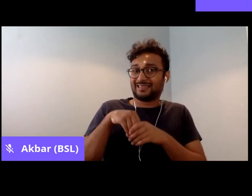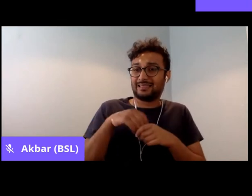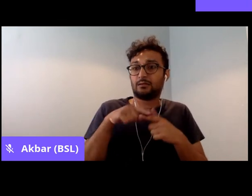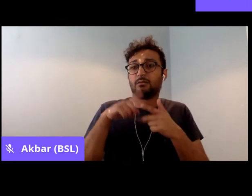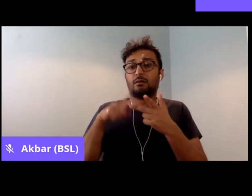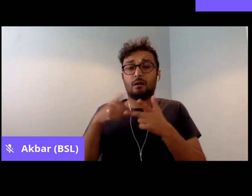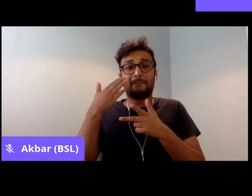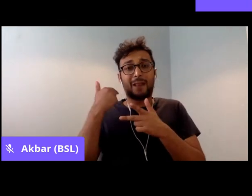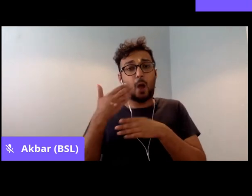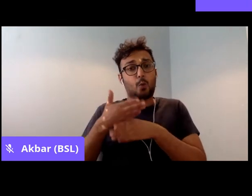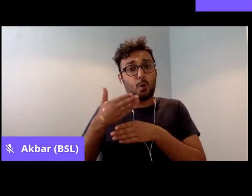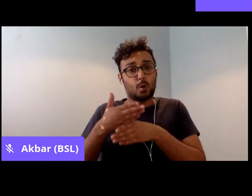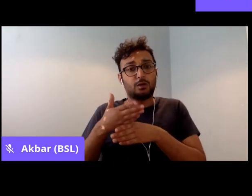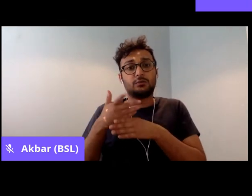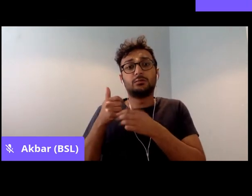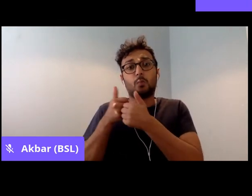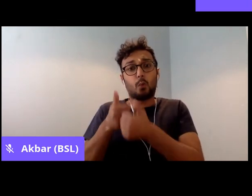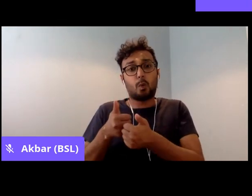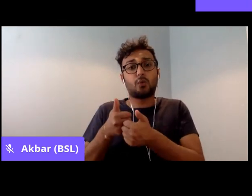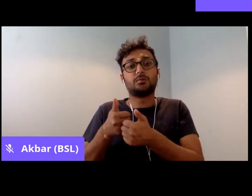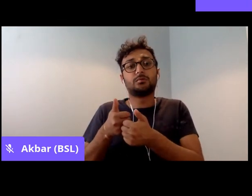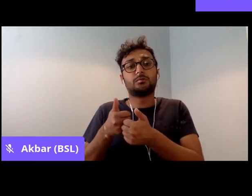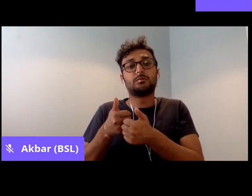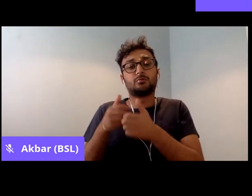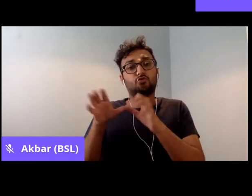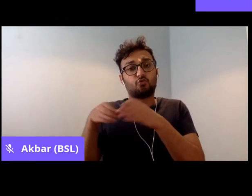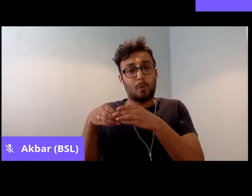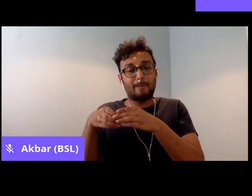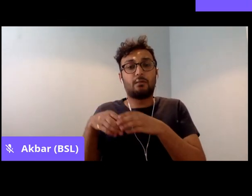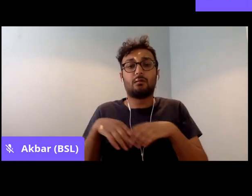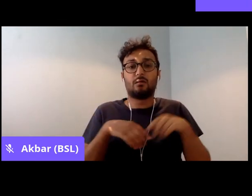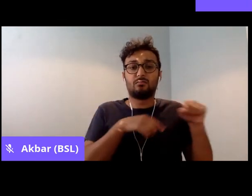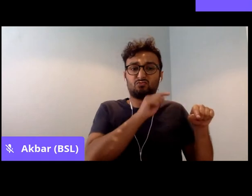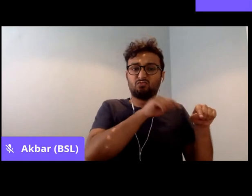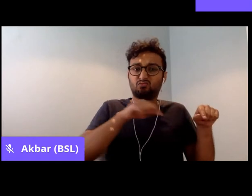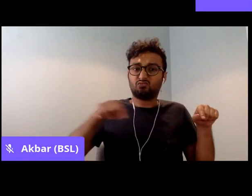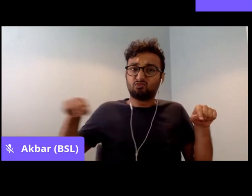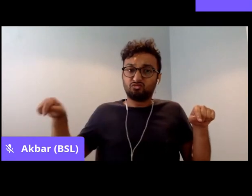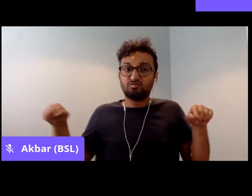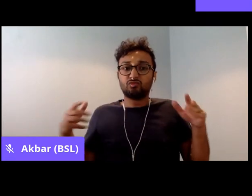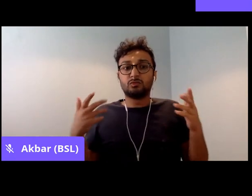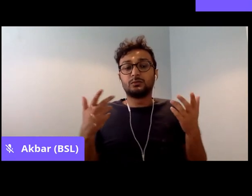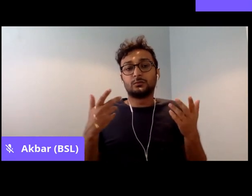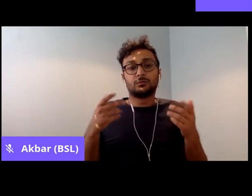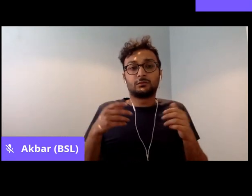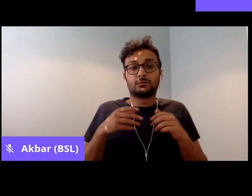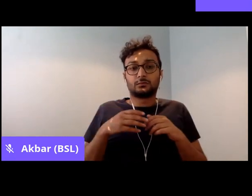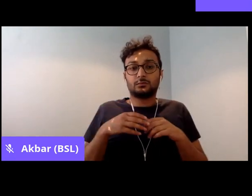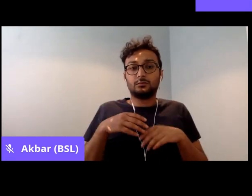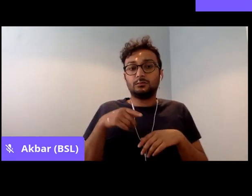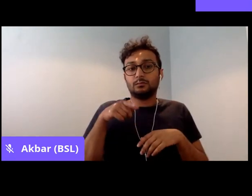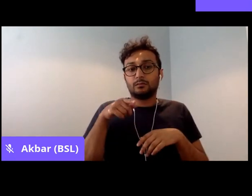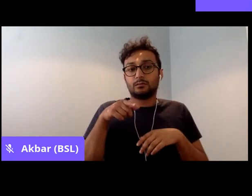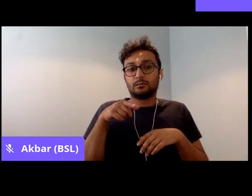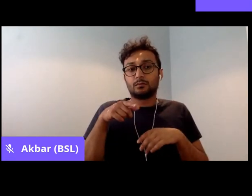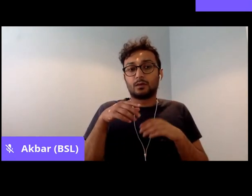workers support groups in the Banser